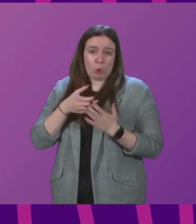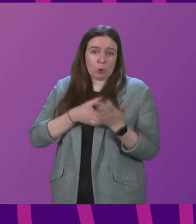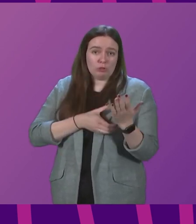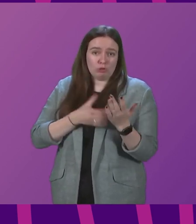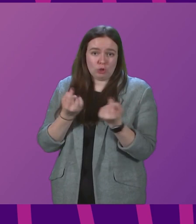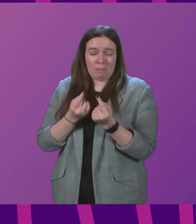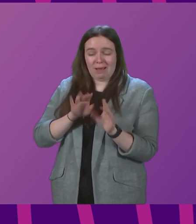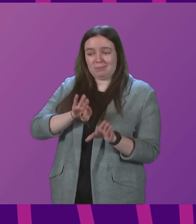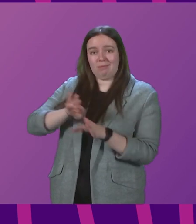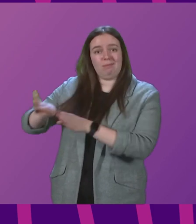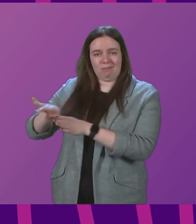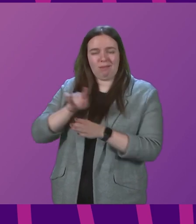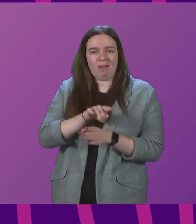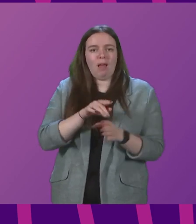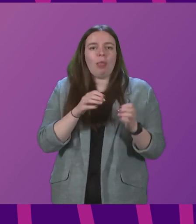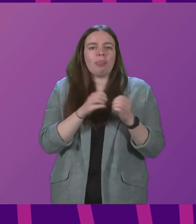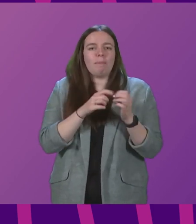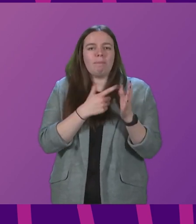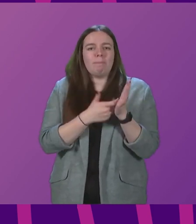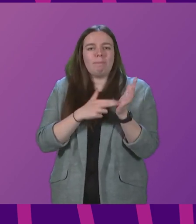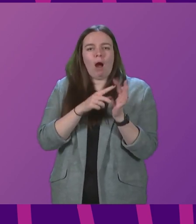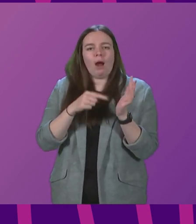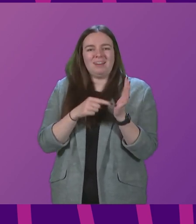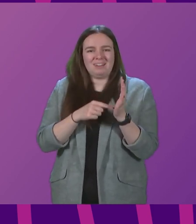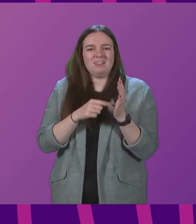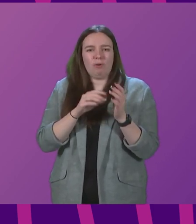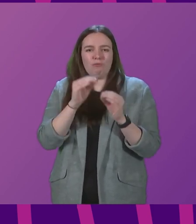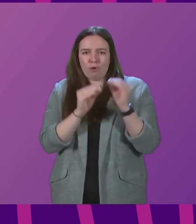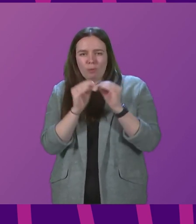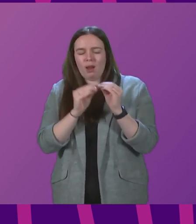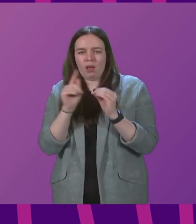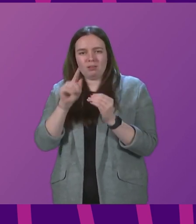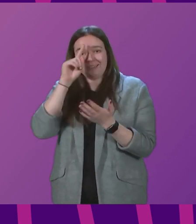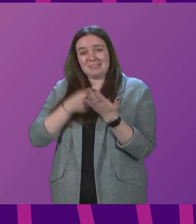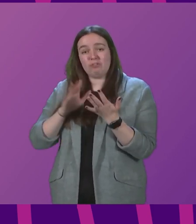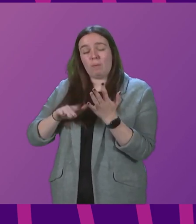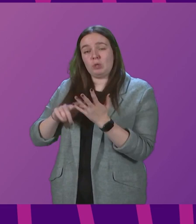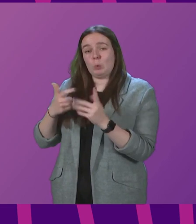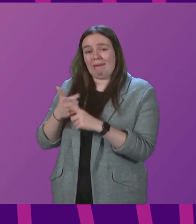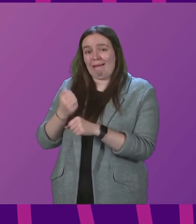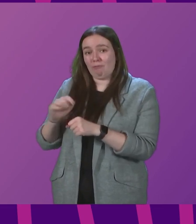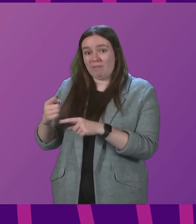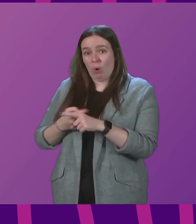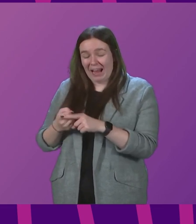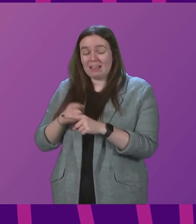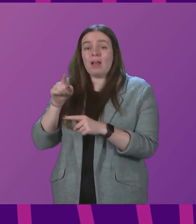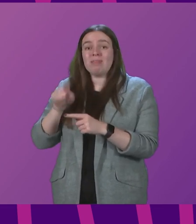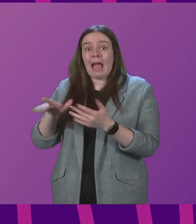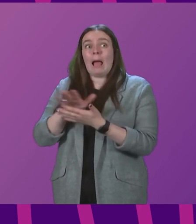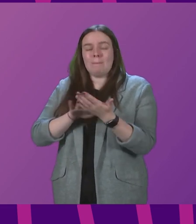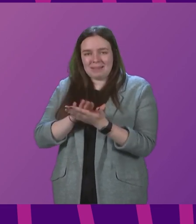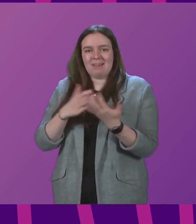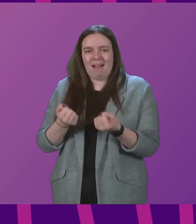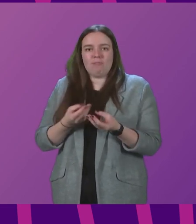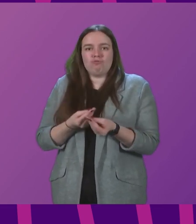let's put those to one side right now. The Barnet formula depends on decisions being taken by the UK Government for England. That then triggers resources through